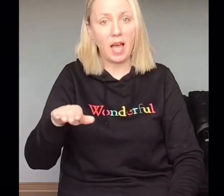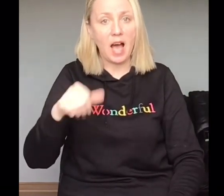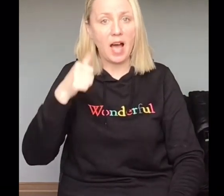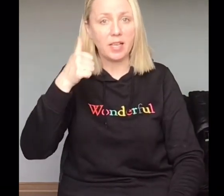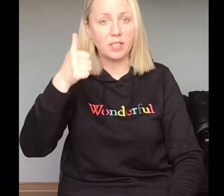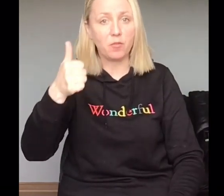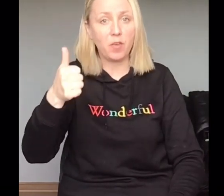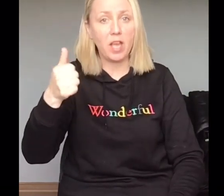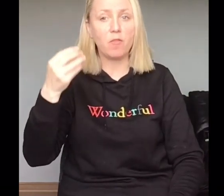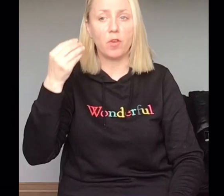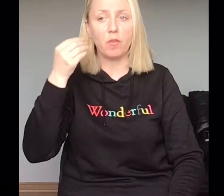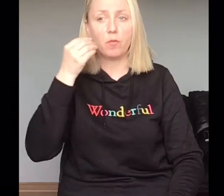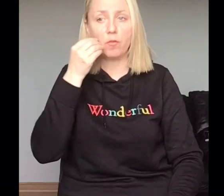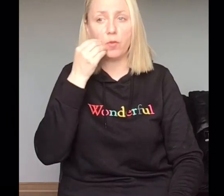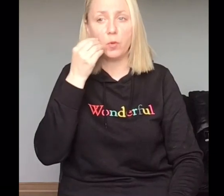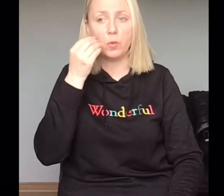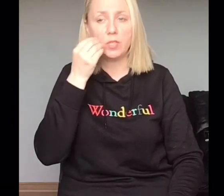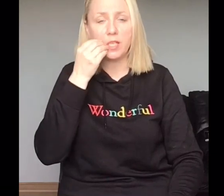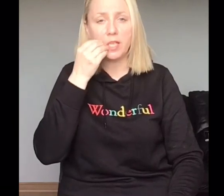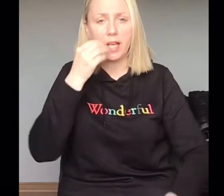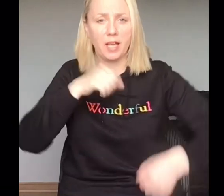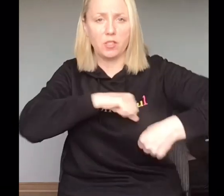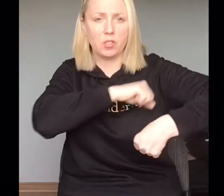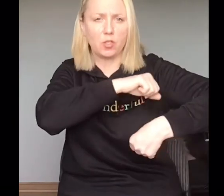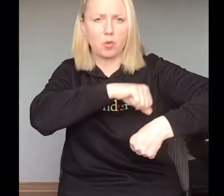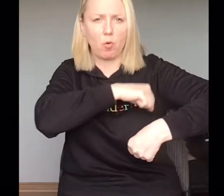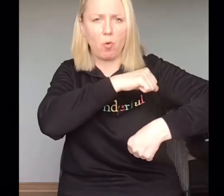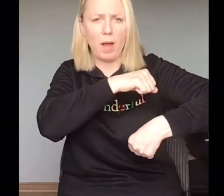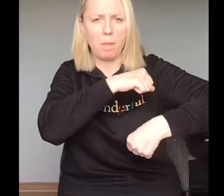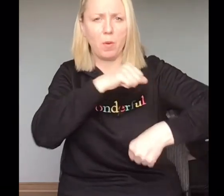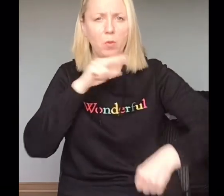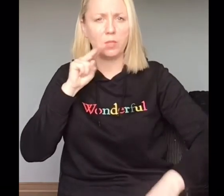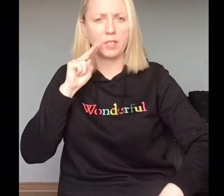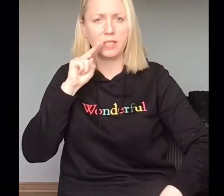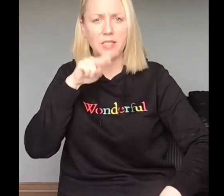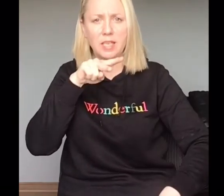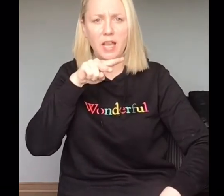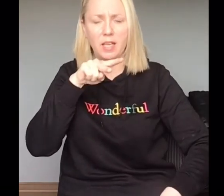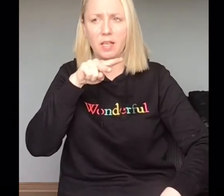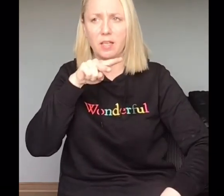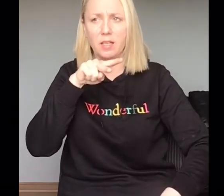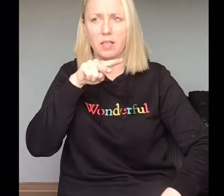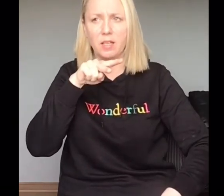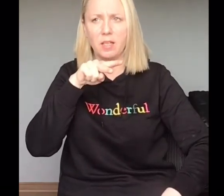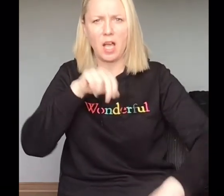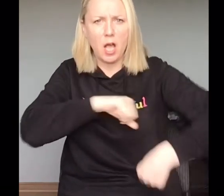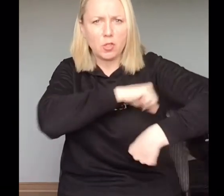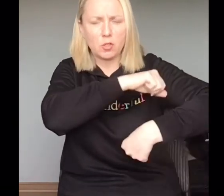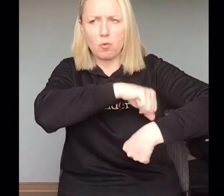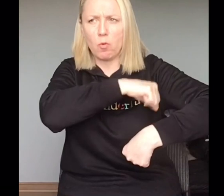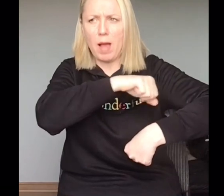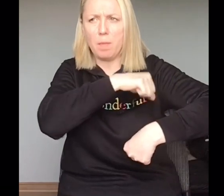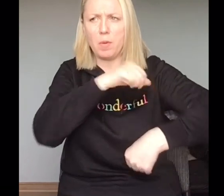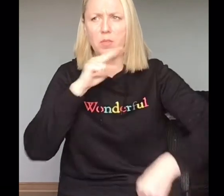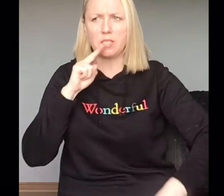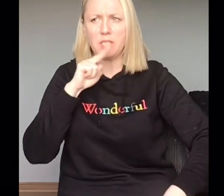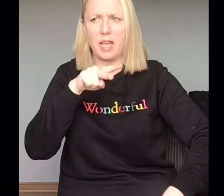and his favourite food is scrambled snake. Scrambled snake,